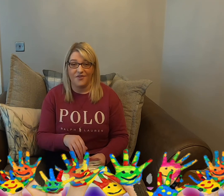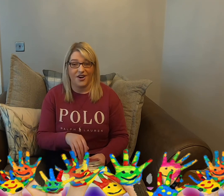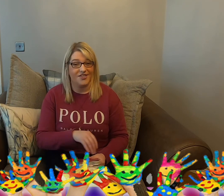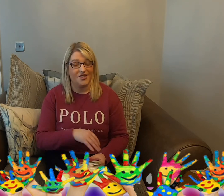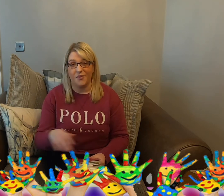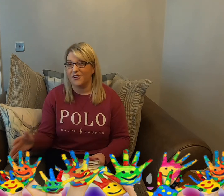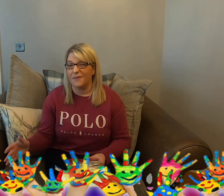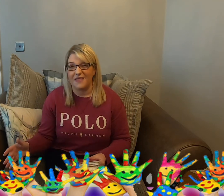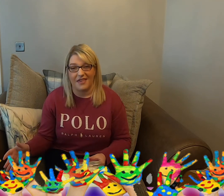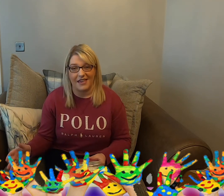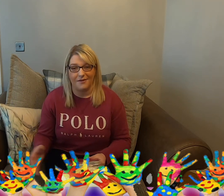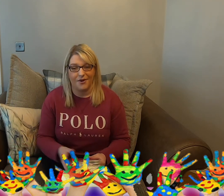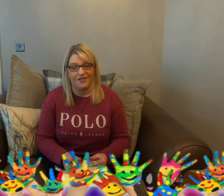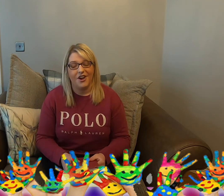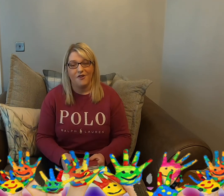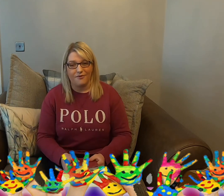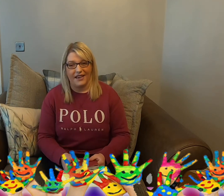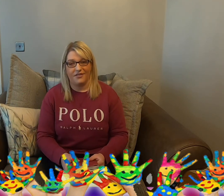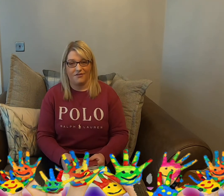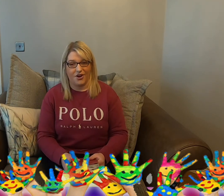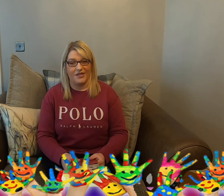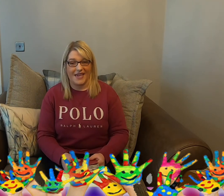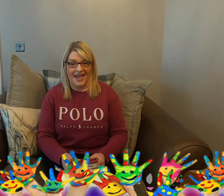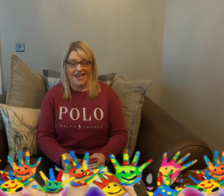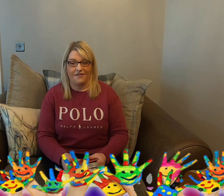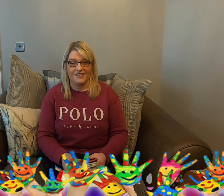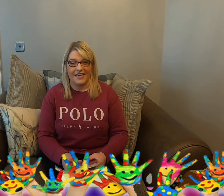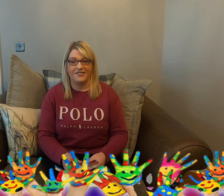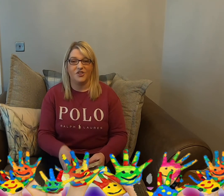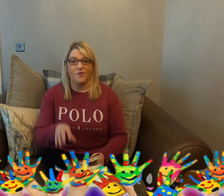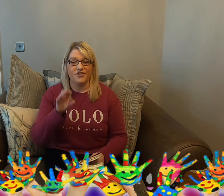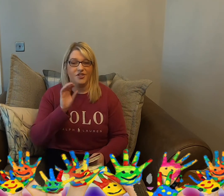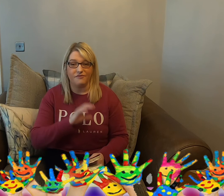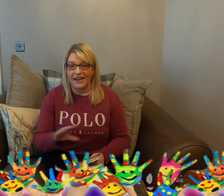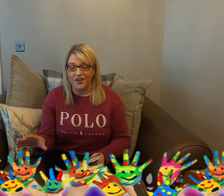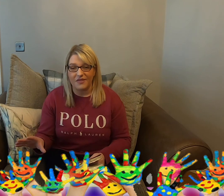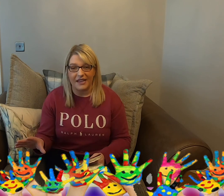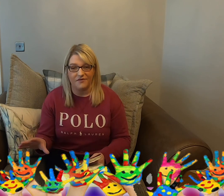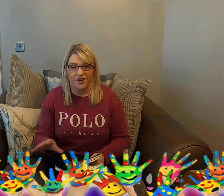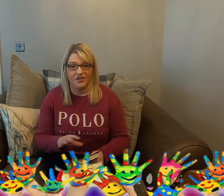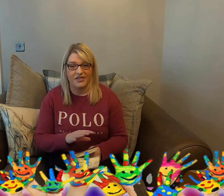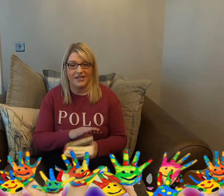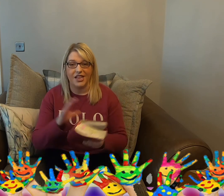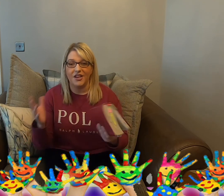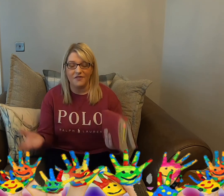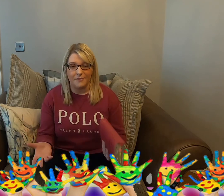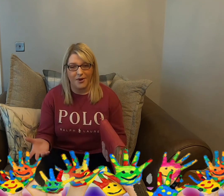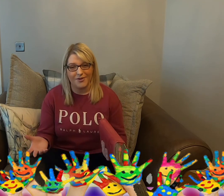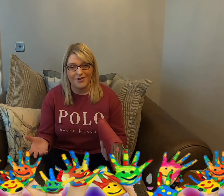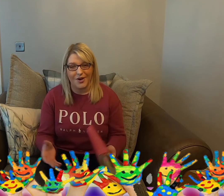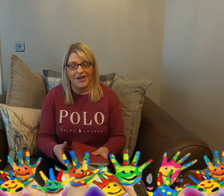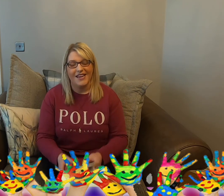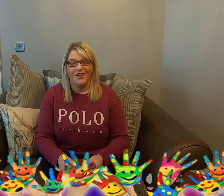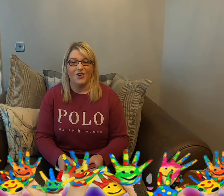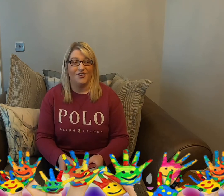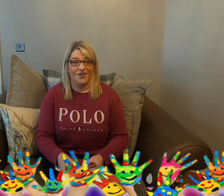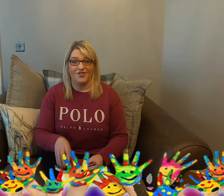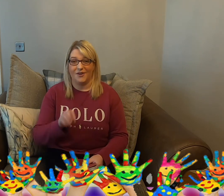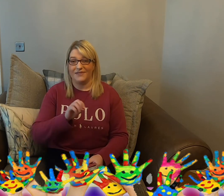verse that we're going to be thinking about right throughout KFC. So I want you to write out that verse in a lovely poster. You could do some